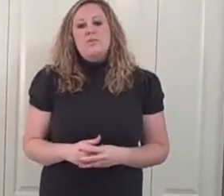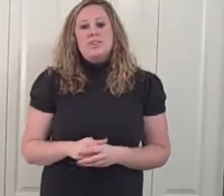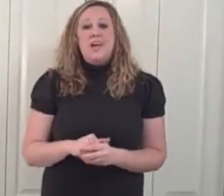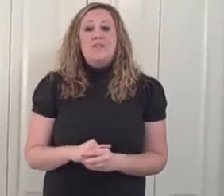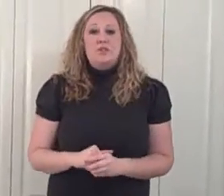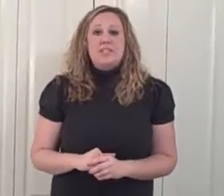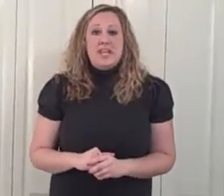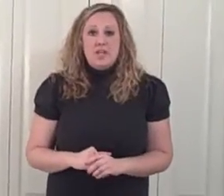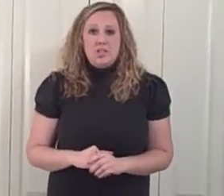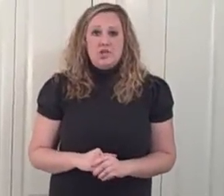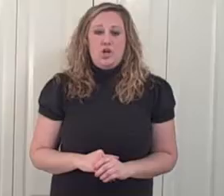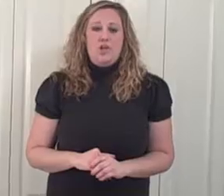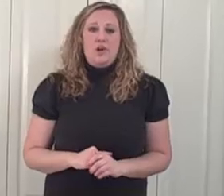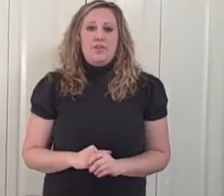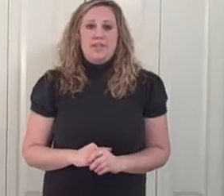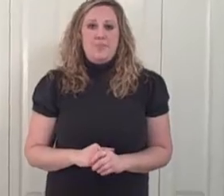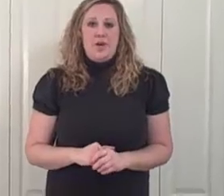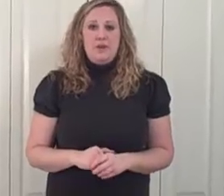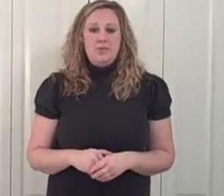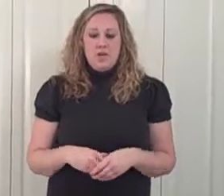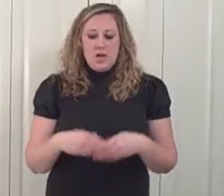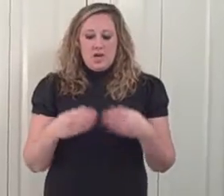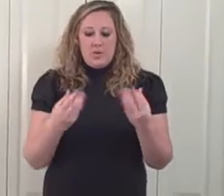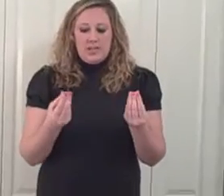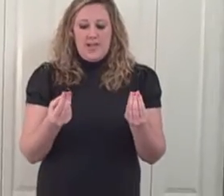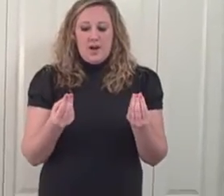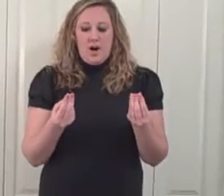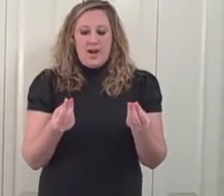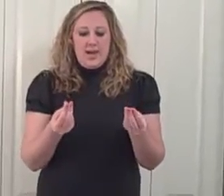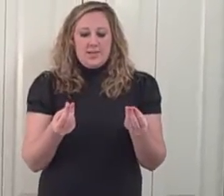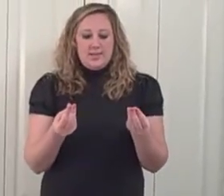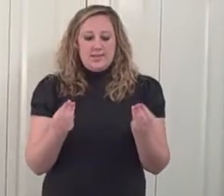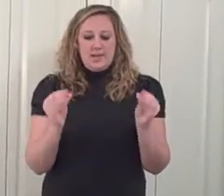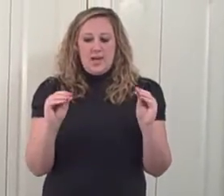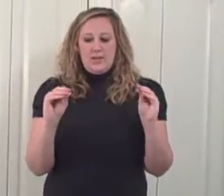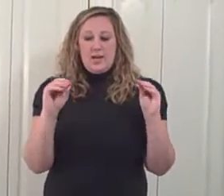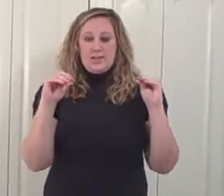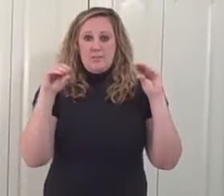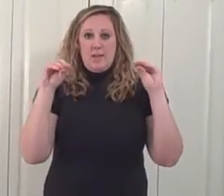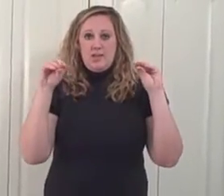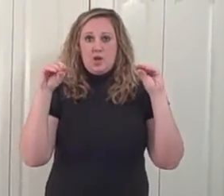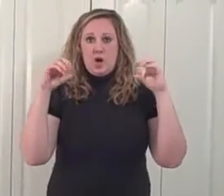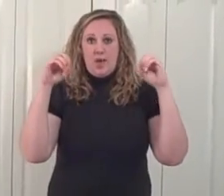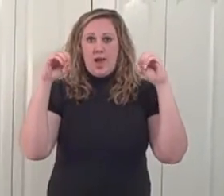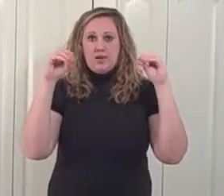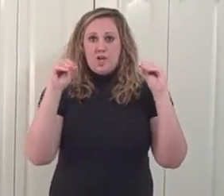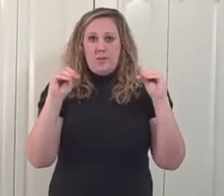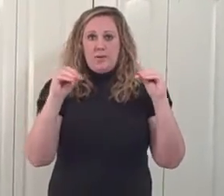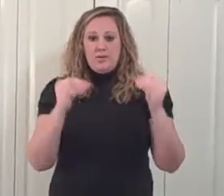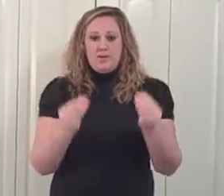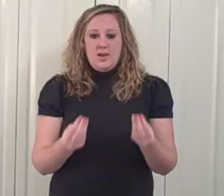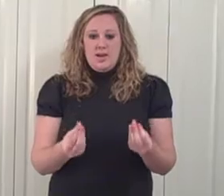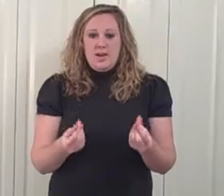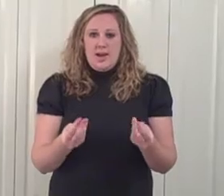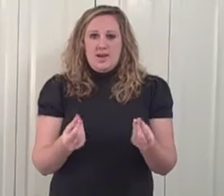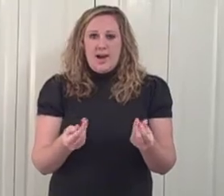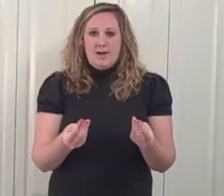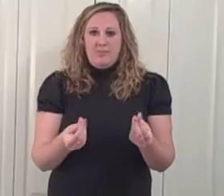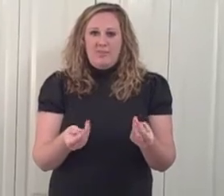The sign for sand and dirt are the same thing. We're going to take our hands together as the bent O handshape and kind of